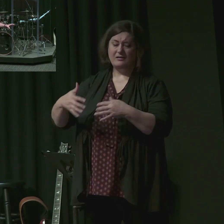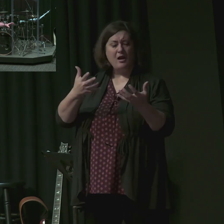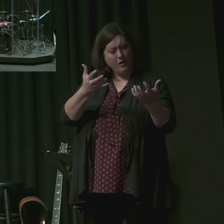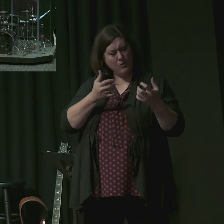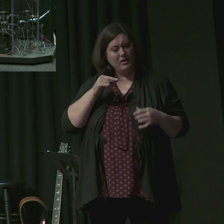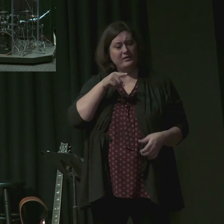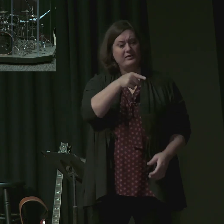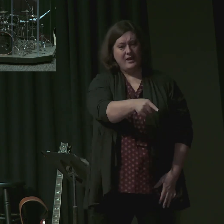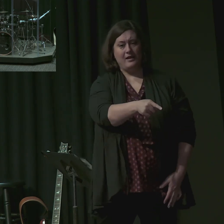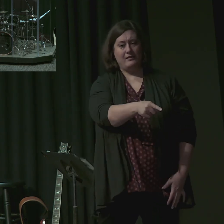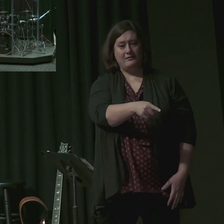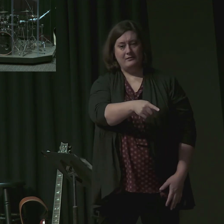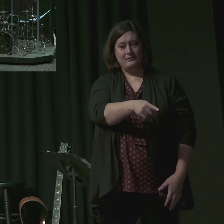I want this. myths.